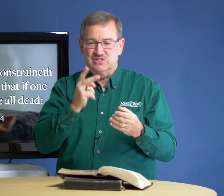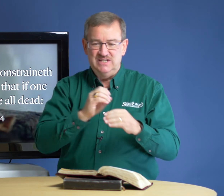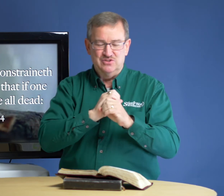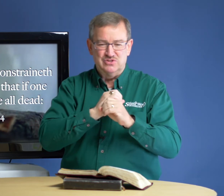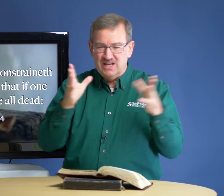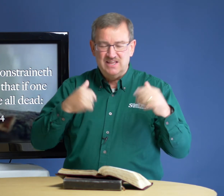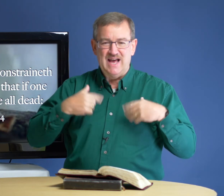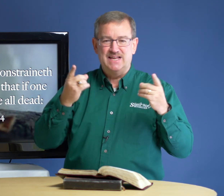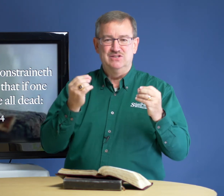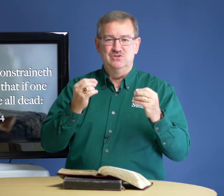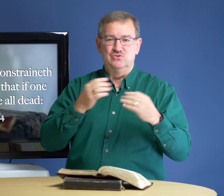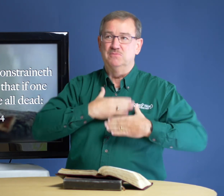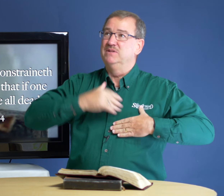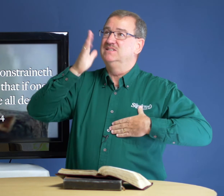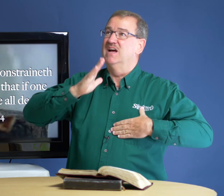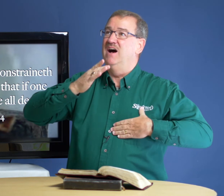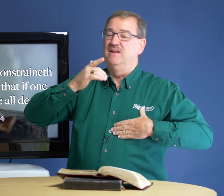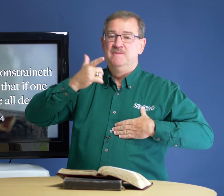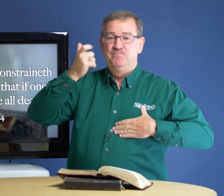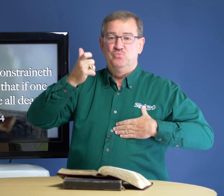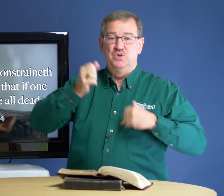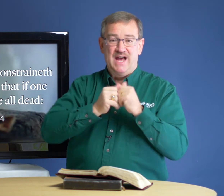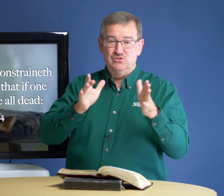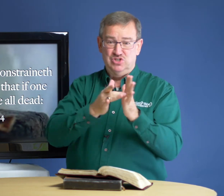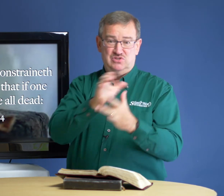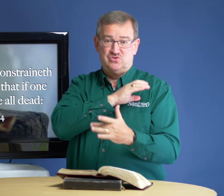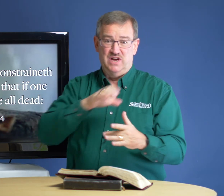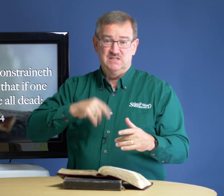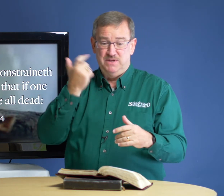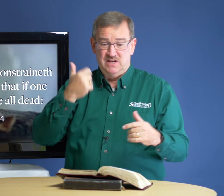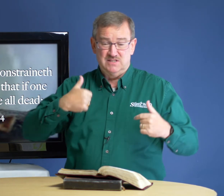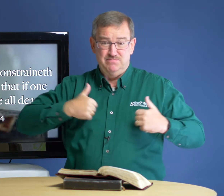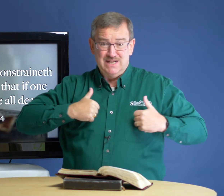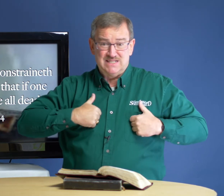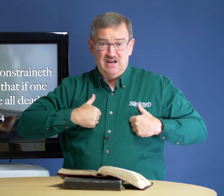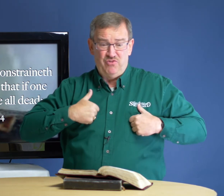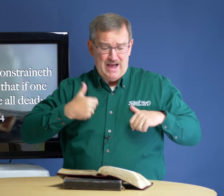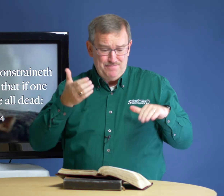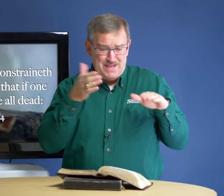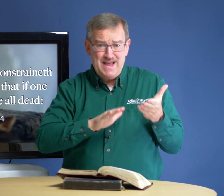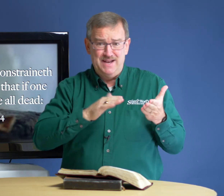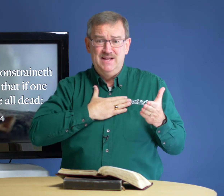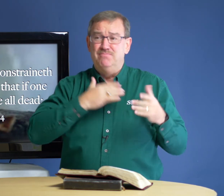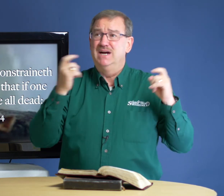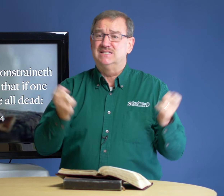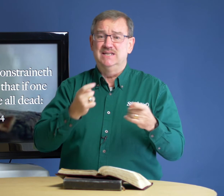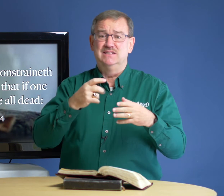see, there's nothing I can do to please God without Jesus Christ because myself, I'm dead. my sins